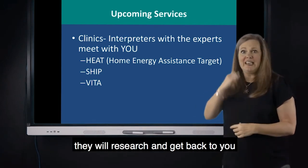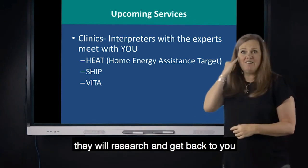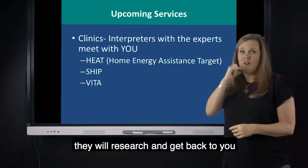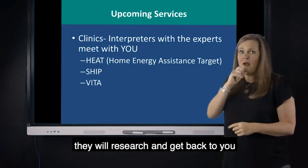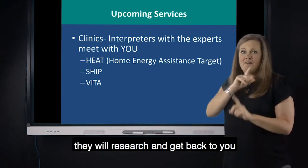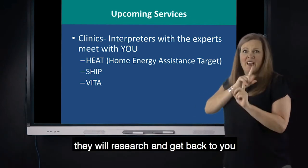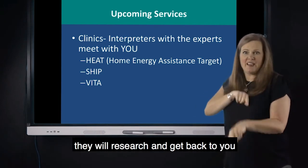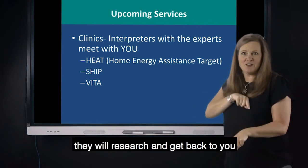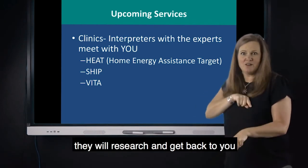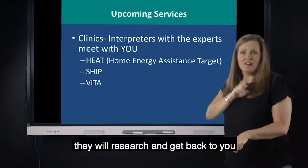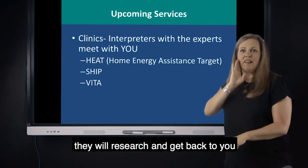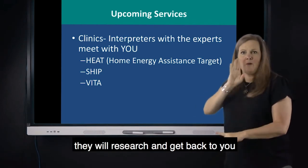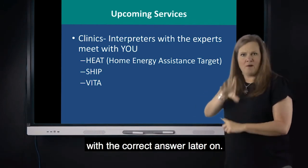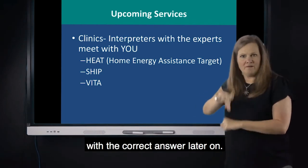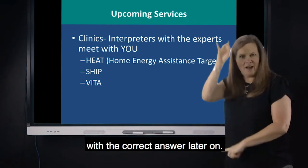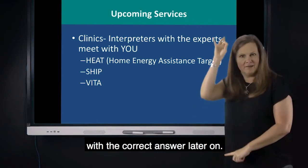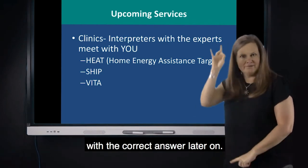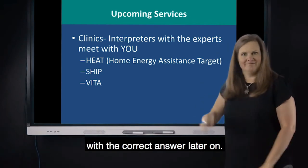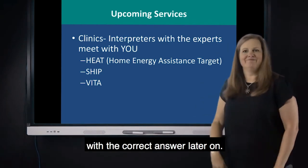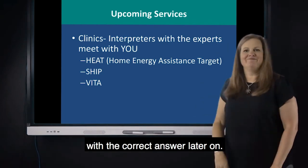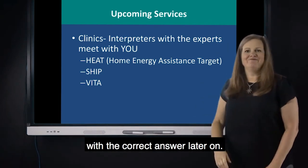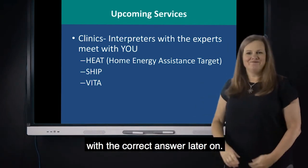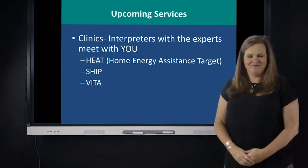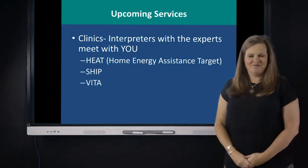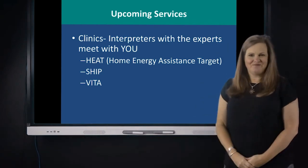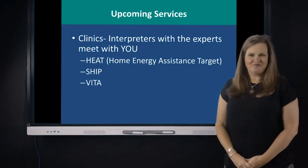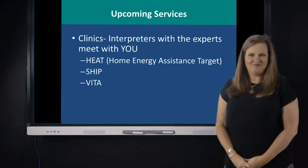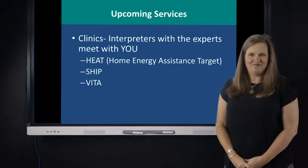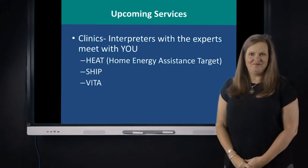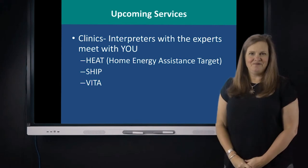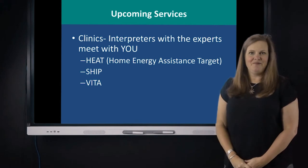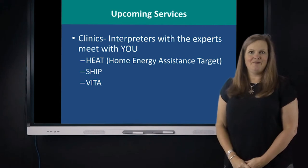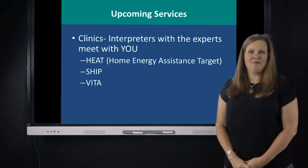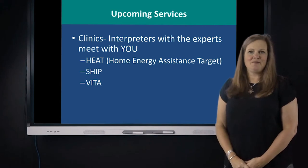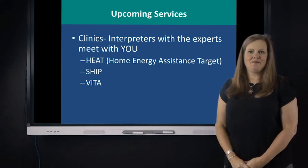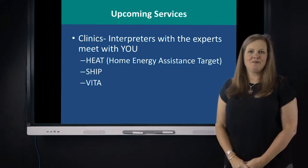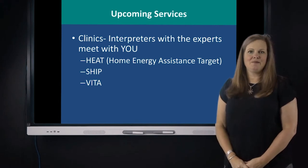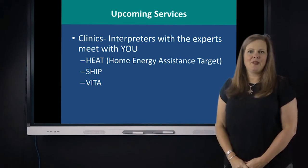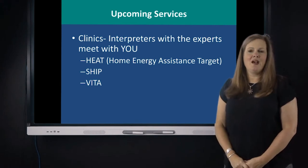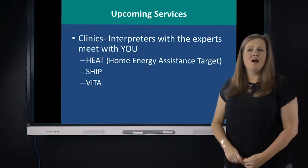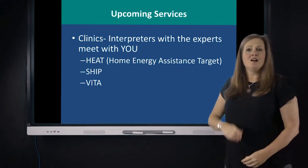so that's our VITA program. If they don't have the answers, they'll find the answer you're looking for.